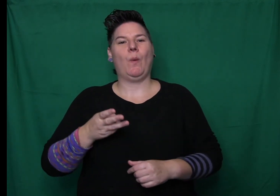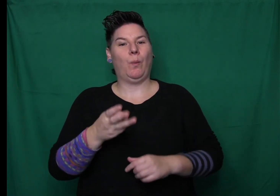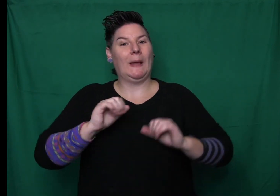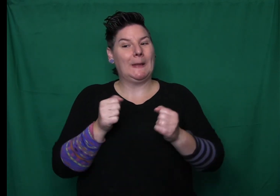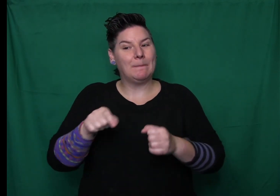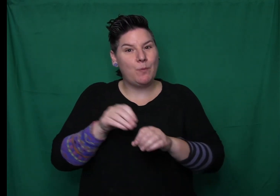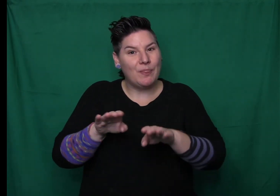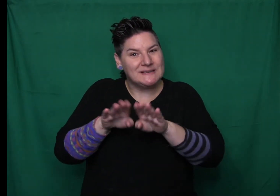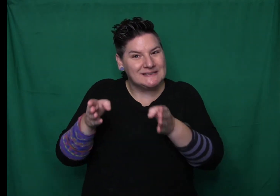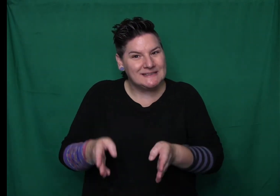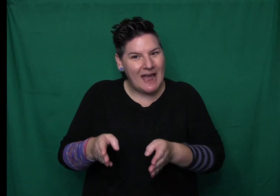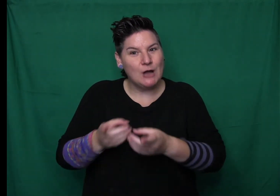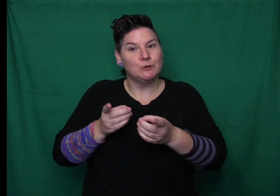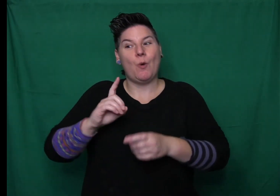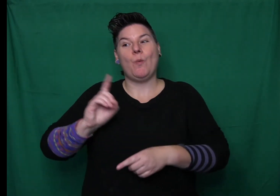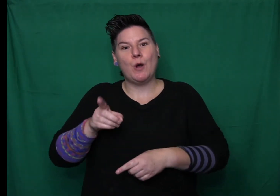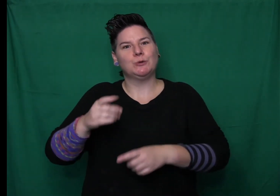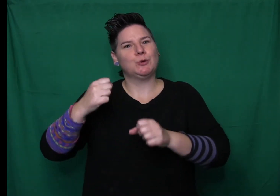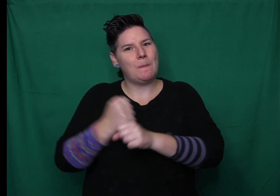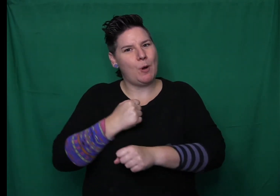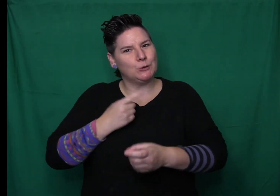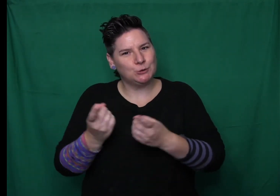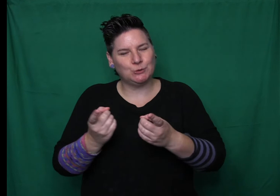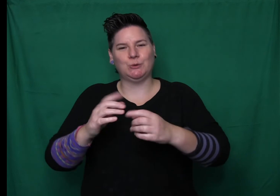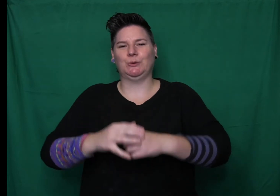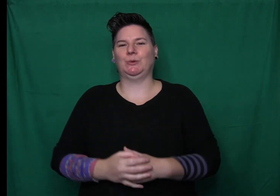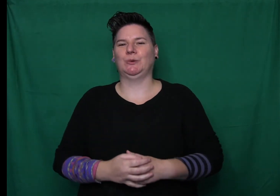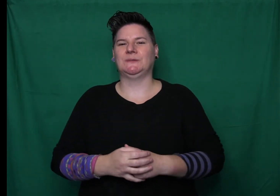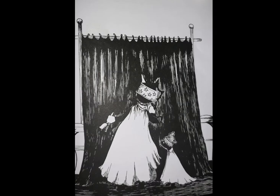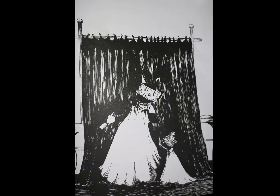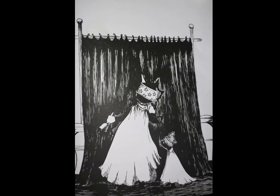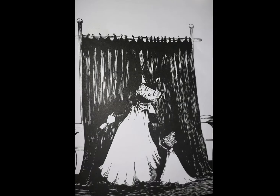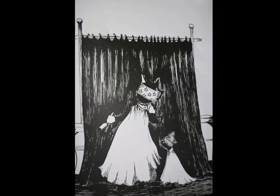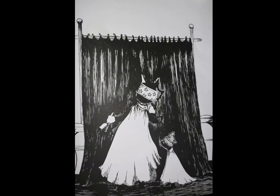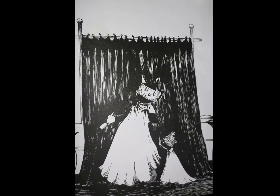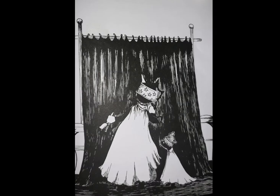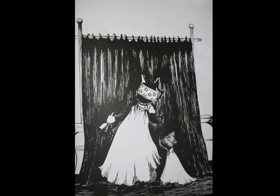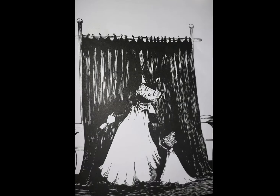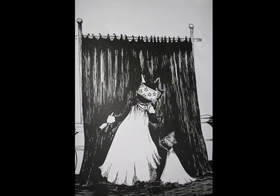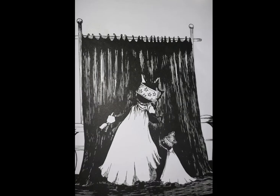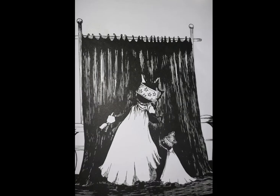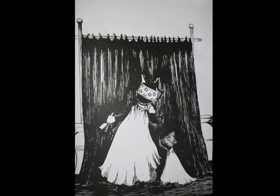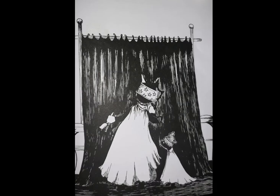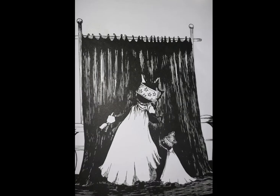Ladies and gentlemen, said Dory, This play is called The Princess